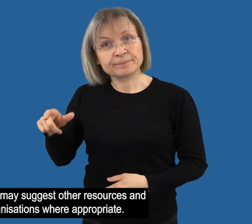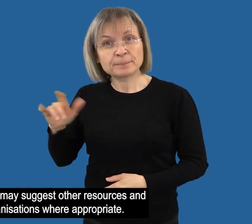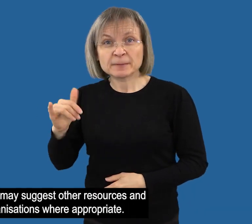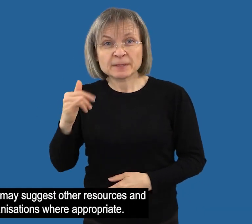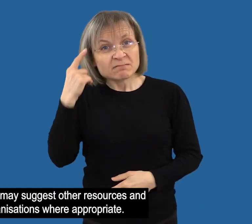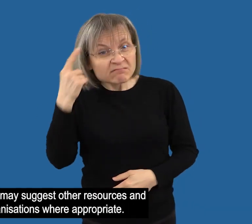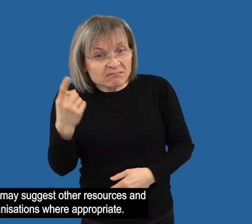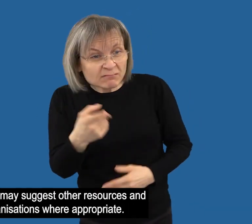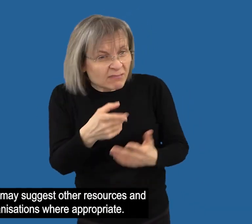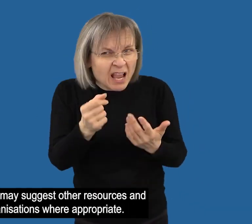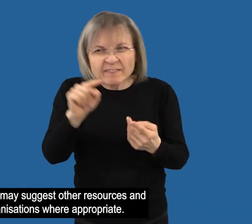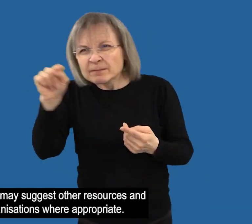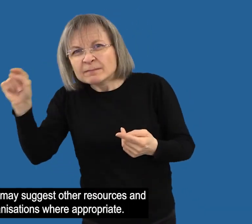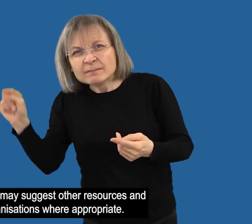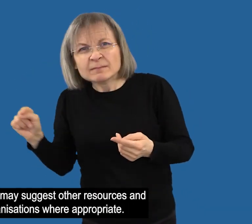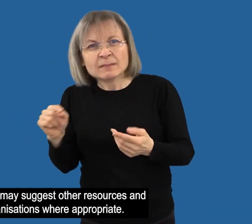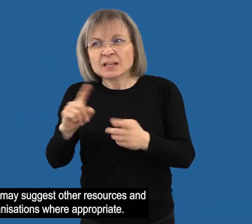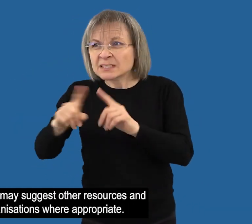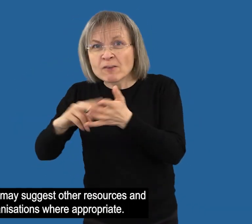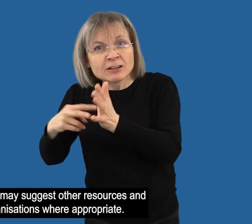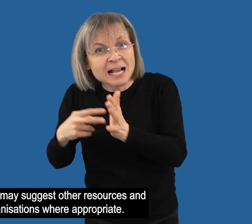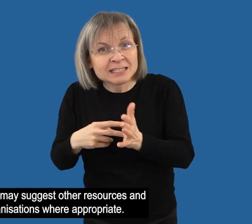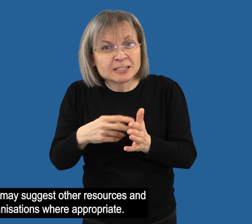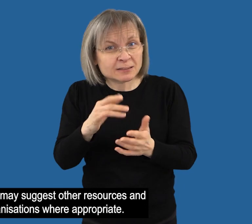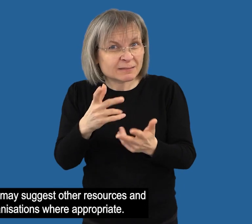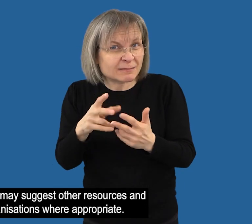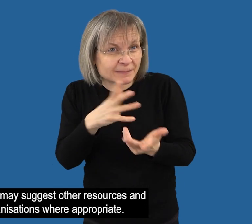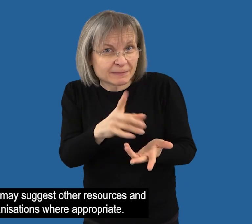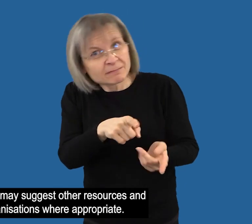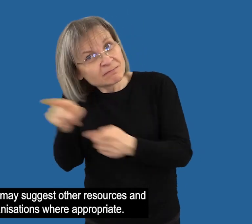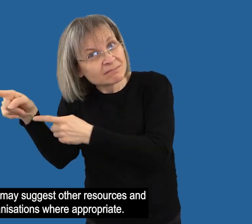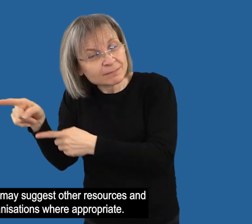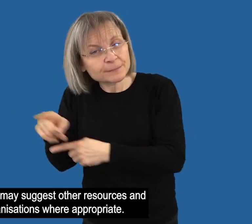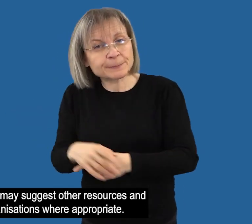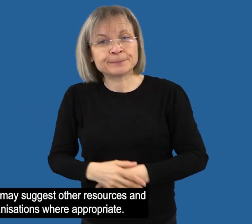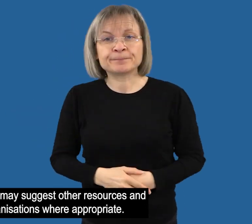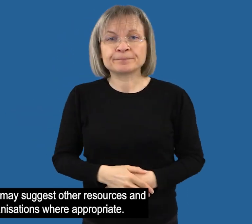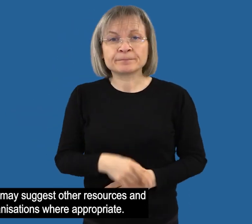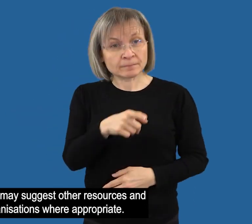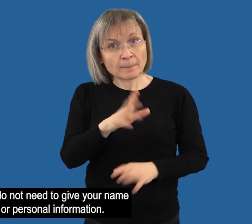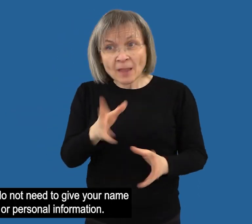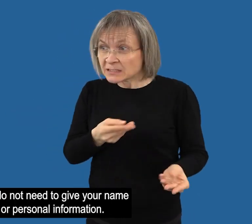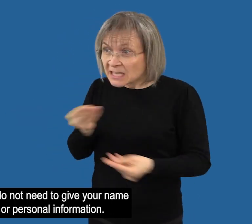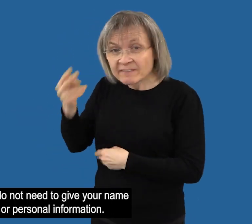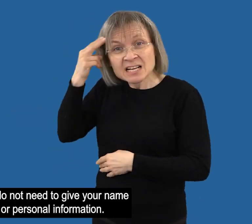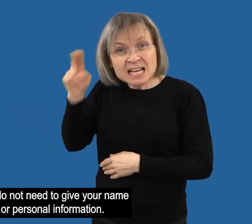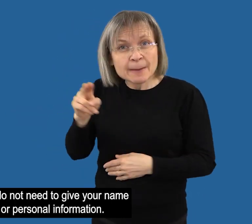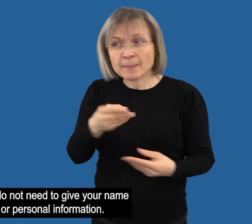Advisors may suggest other resources and organisations where appropriate You do not need to give your name or